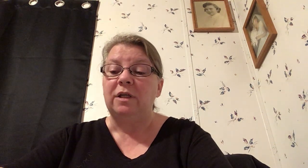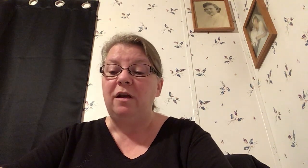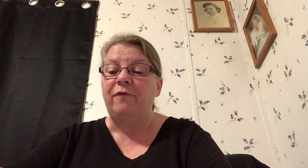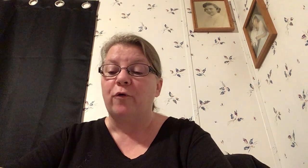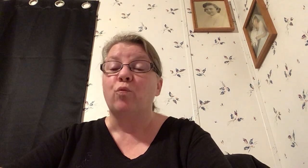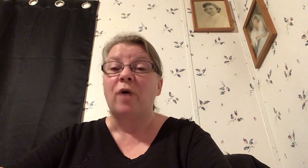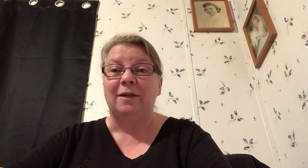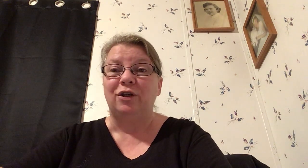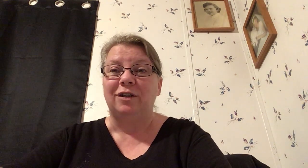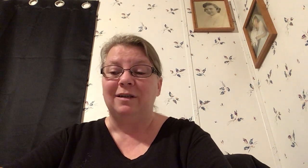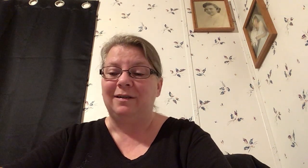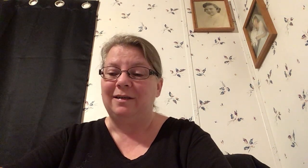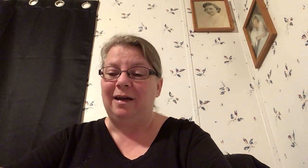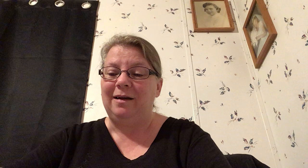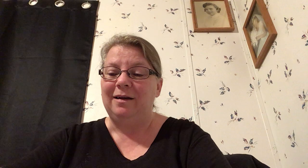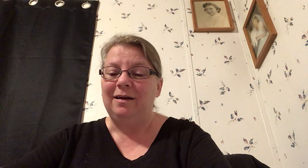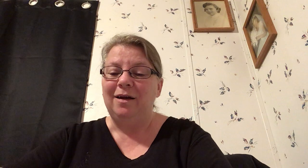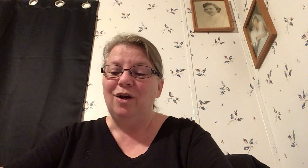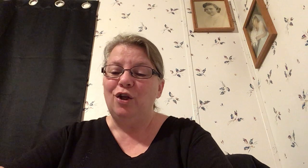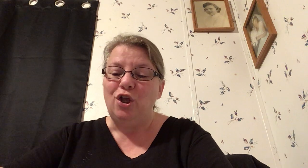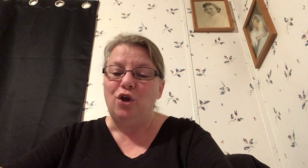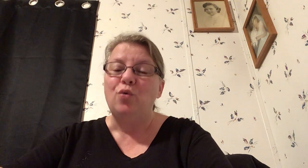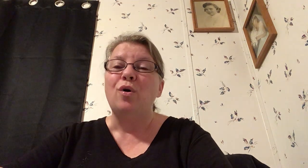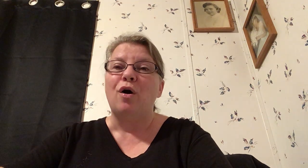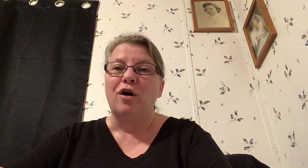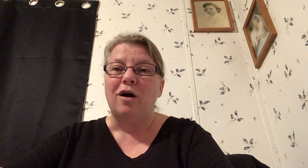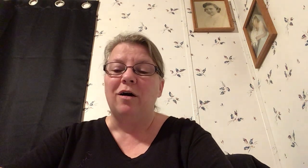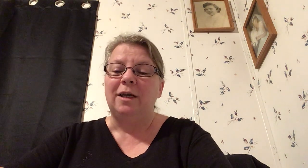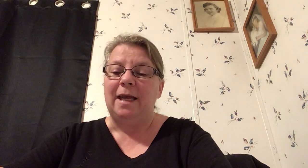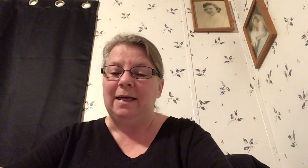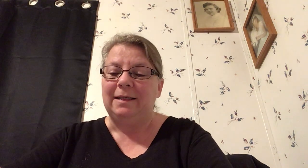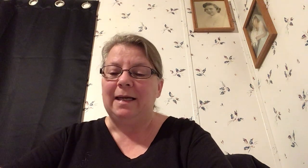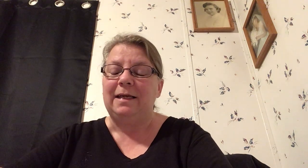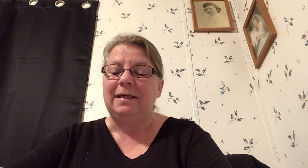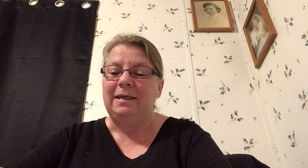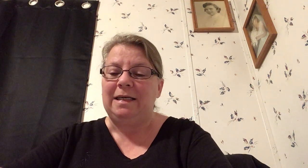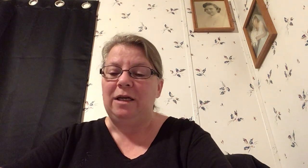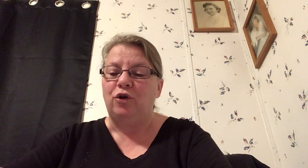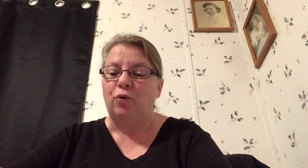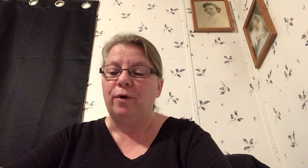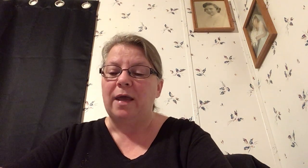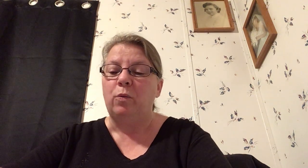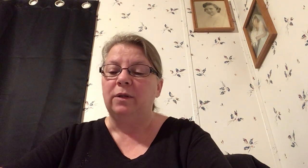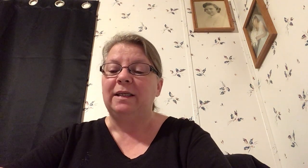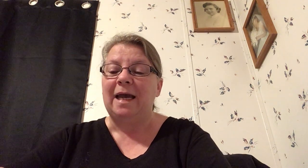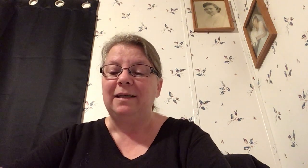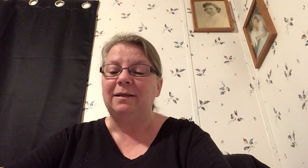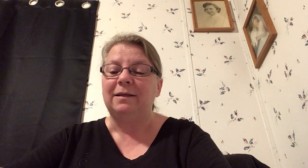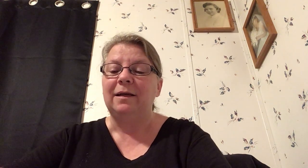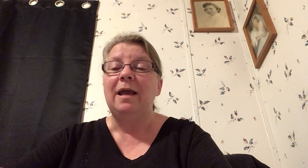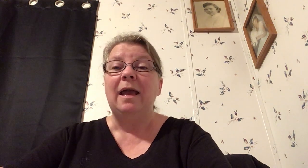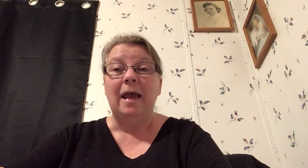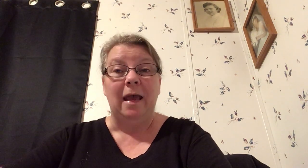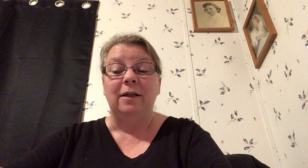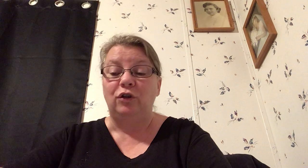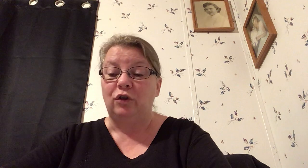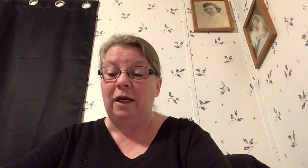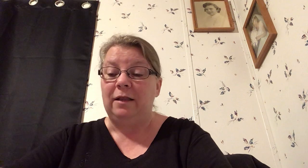for righteousness sake you are on an intended detour that will test and strengthen